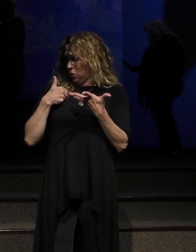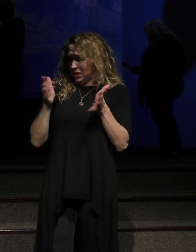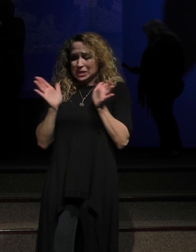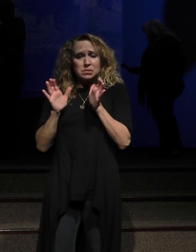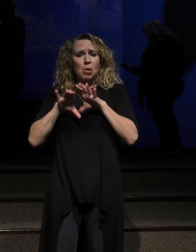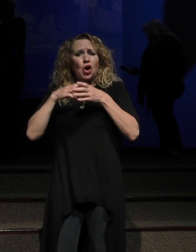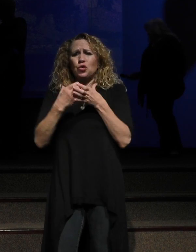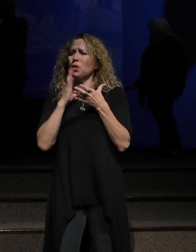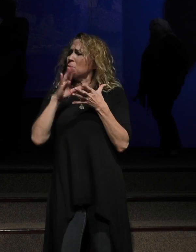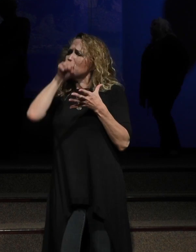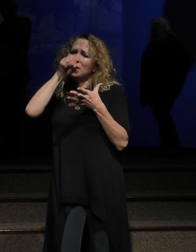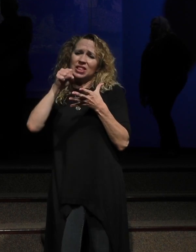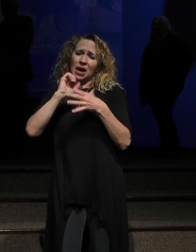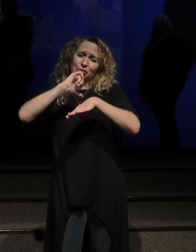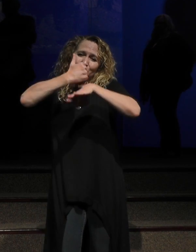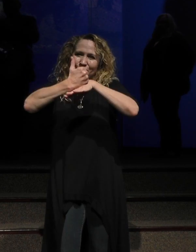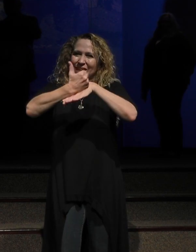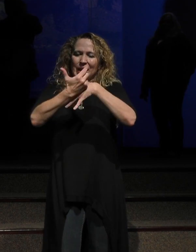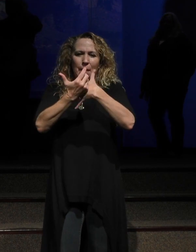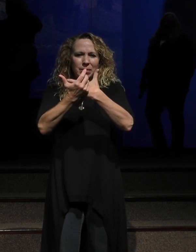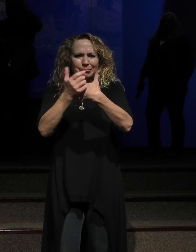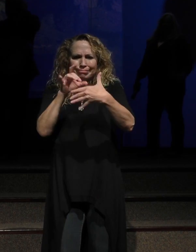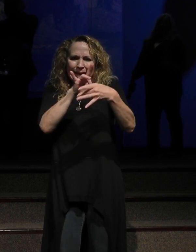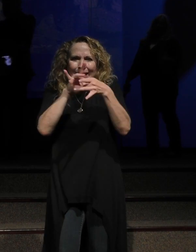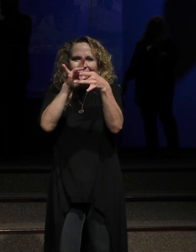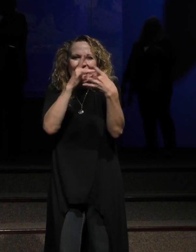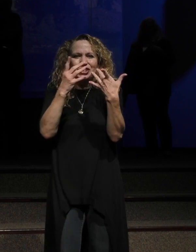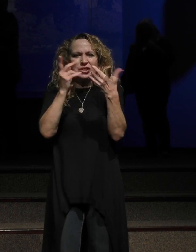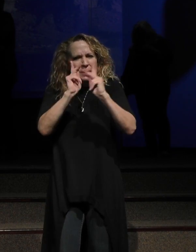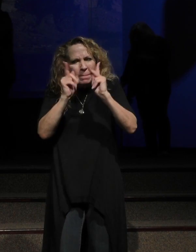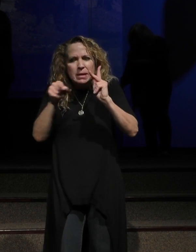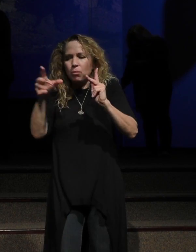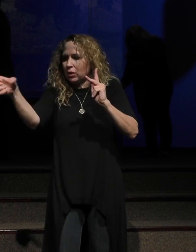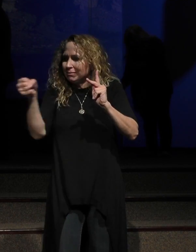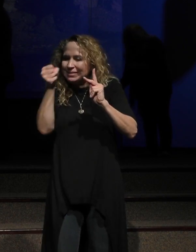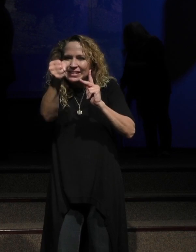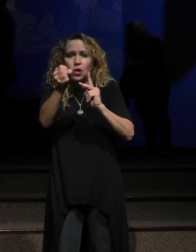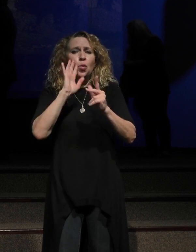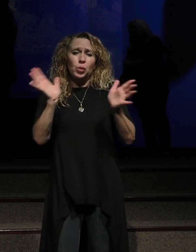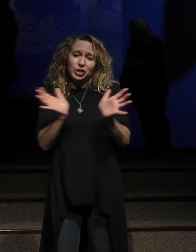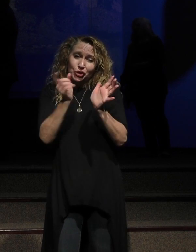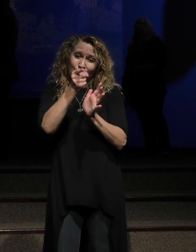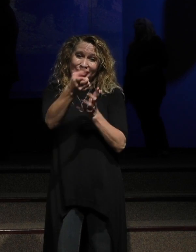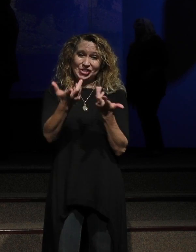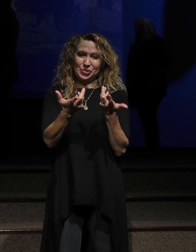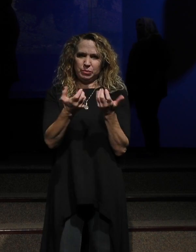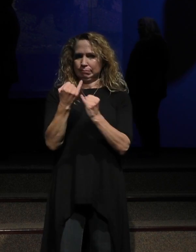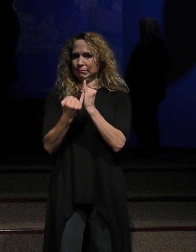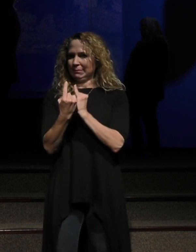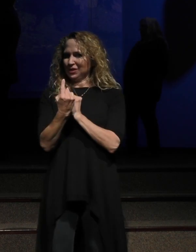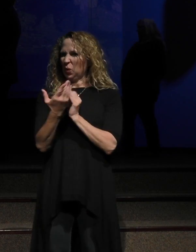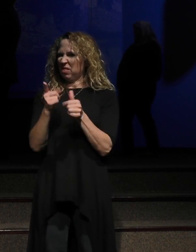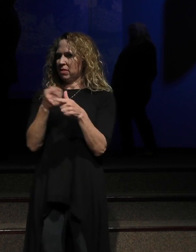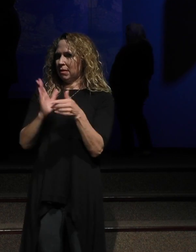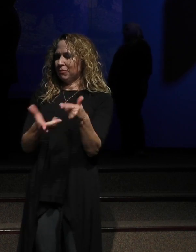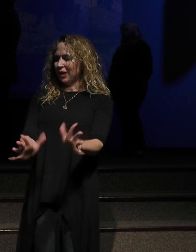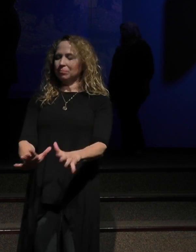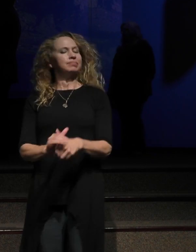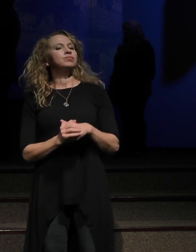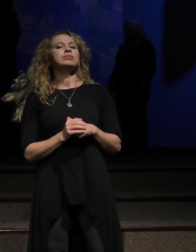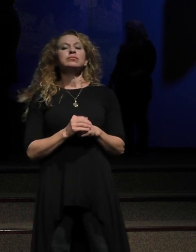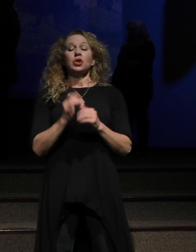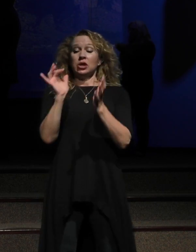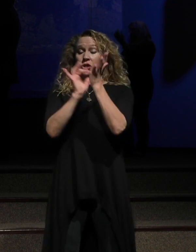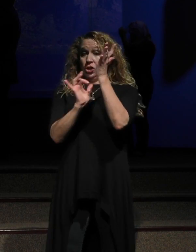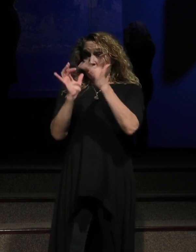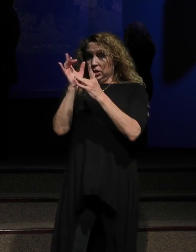connect people in your life that will cheer you on just like that. Let me go to one last thing. then we're done. When Jesus